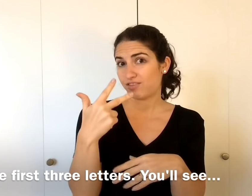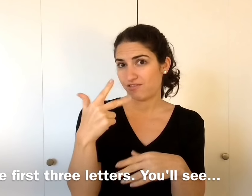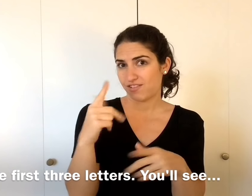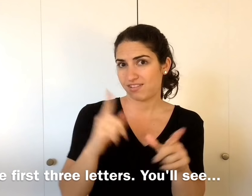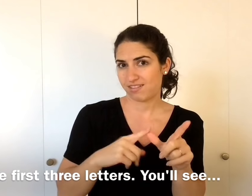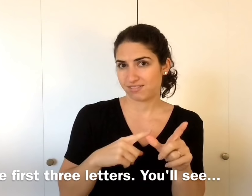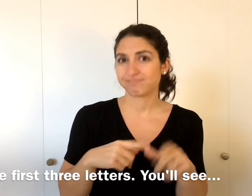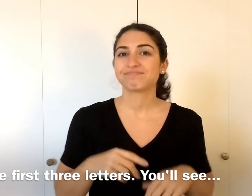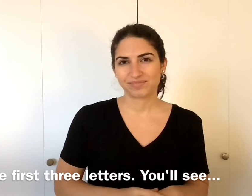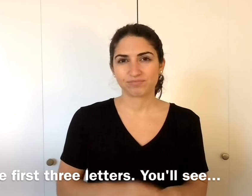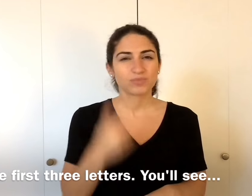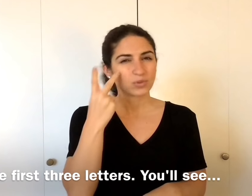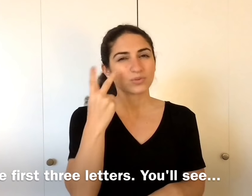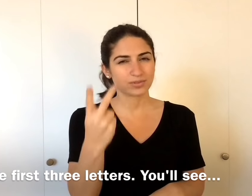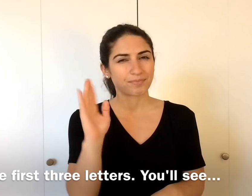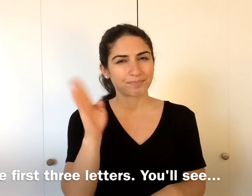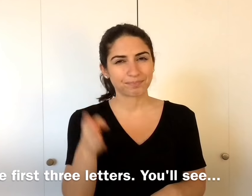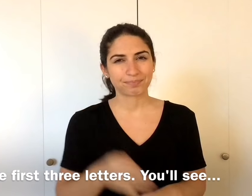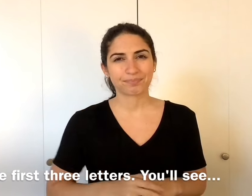three letters. You'll see.